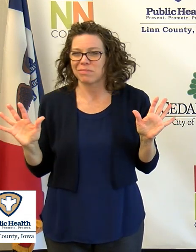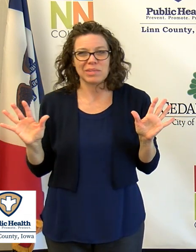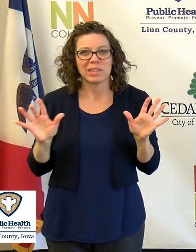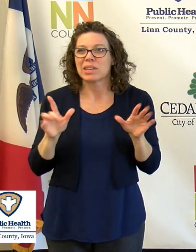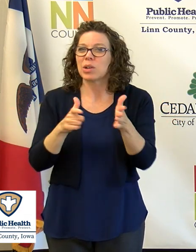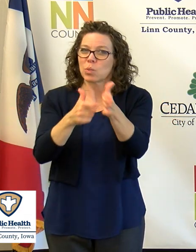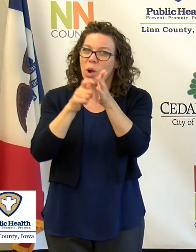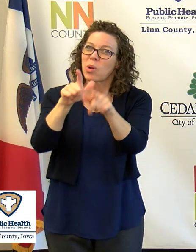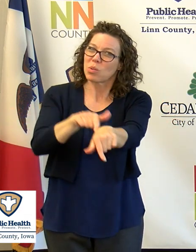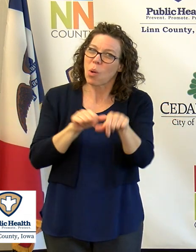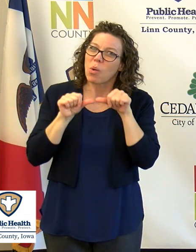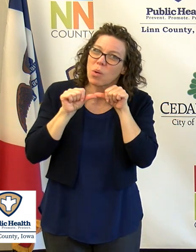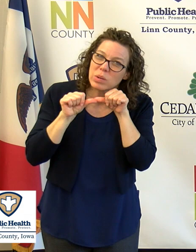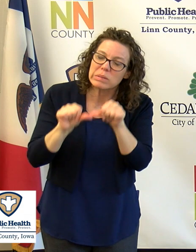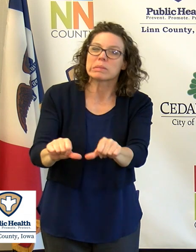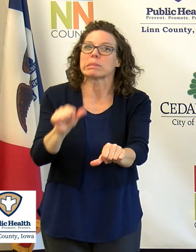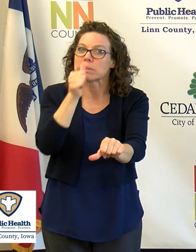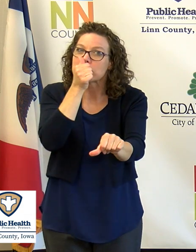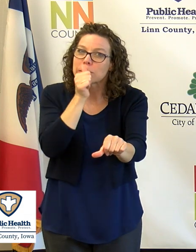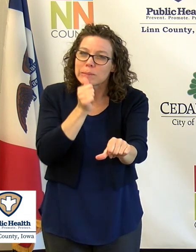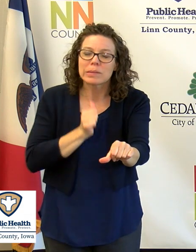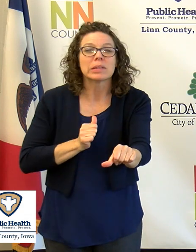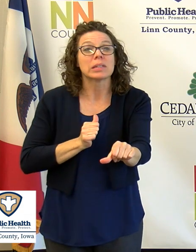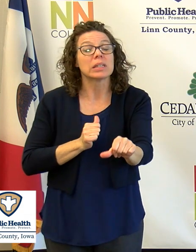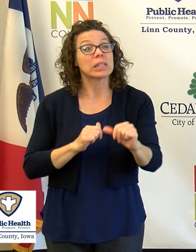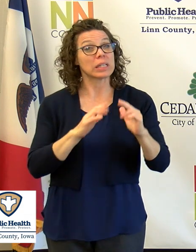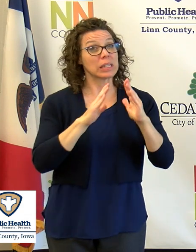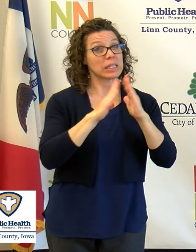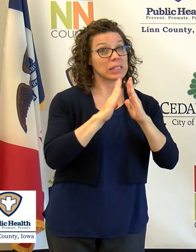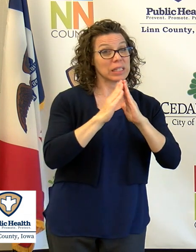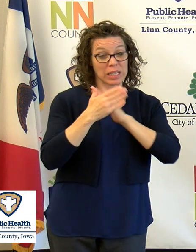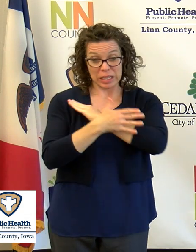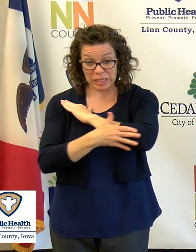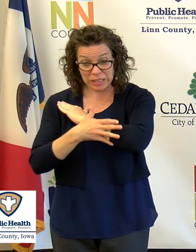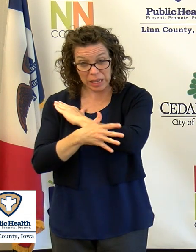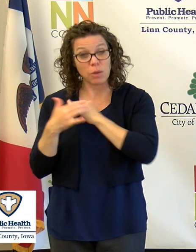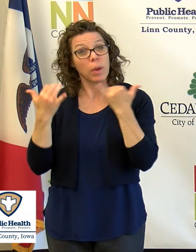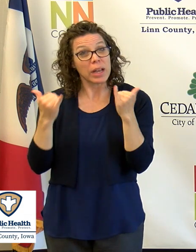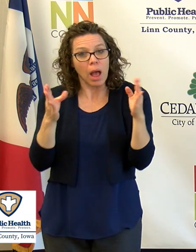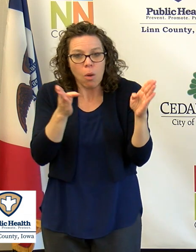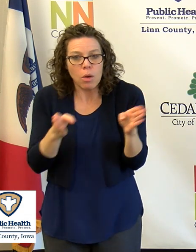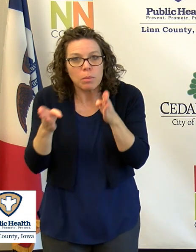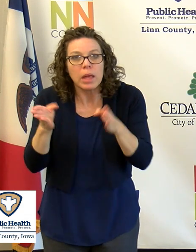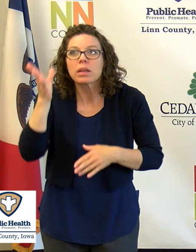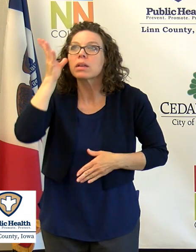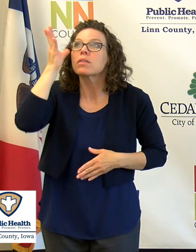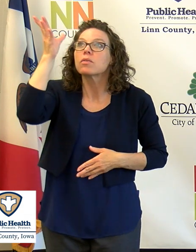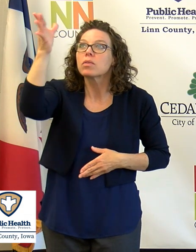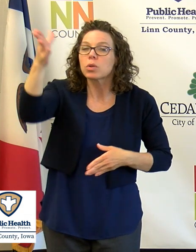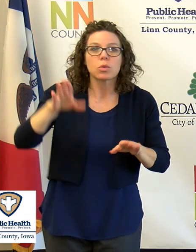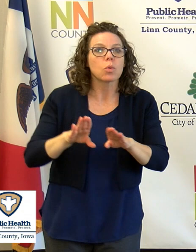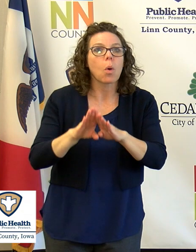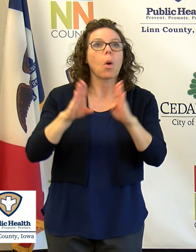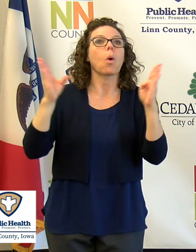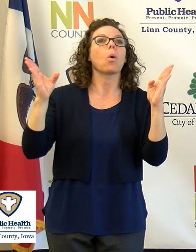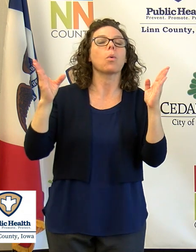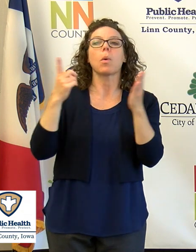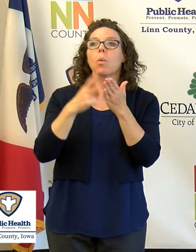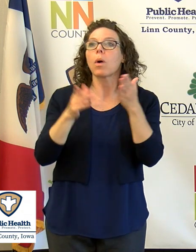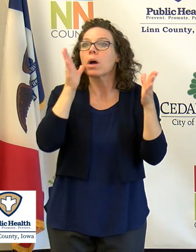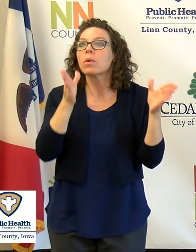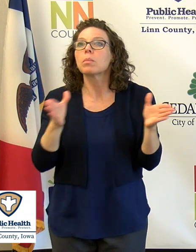Our cities and the county are planning for how things will operate when we are able to safely open